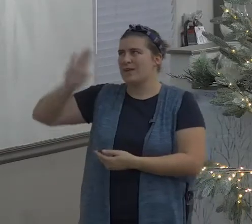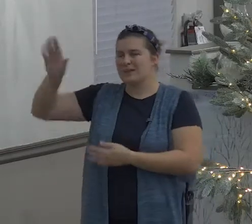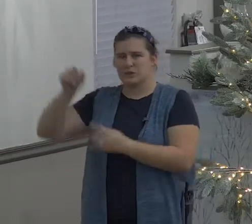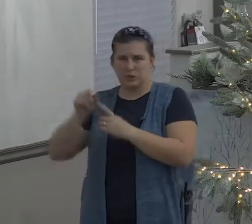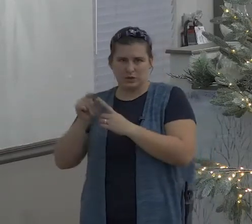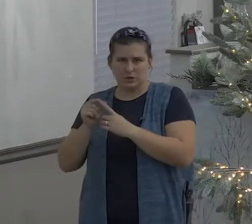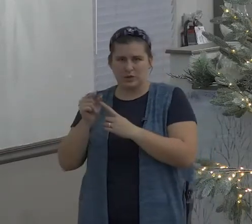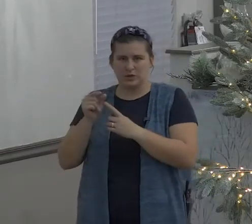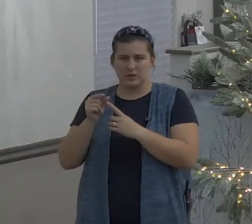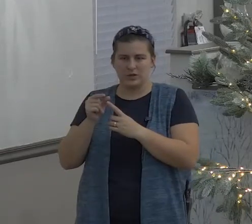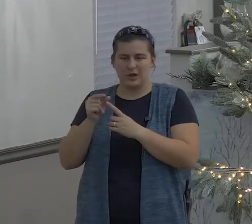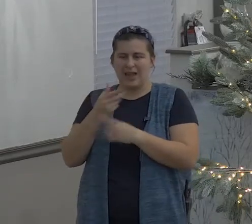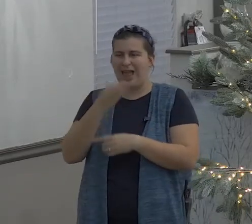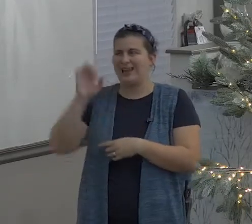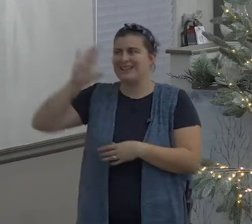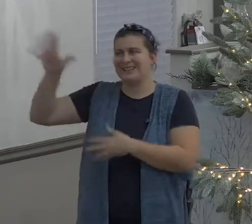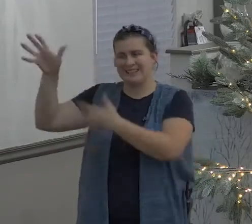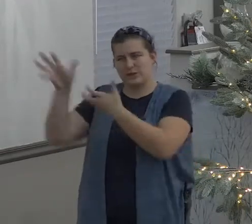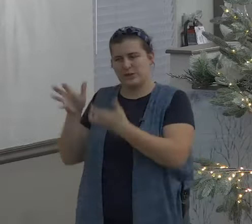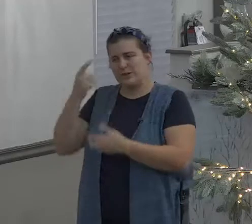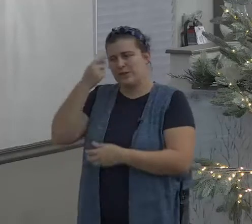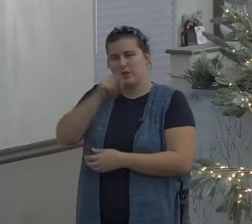God directs them through his word